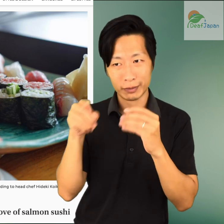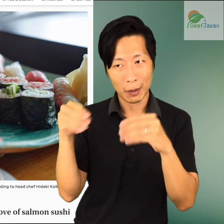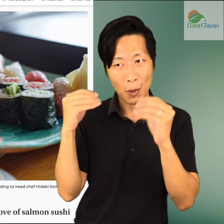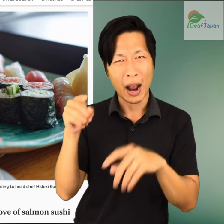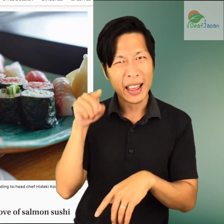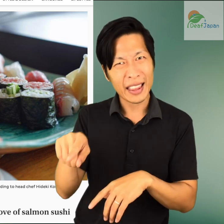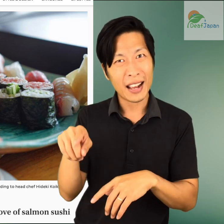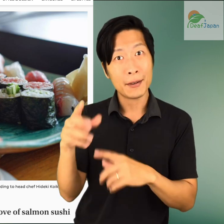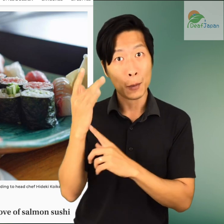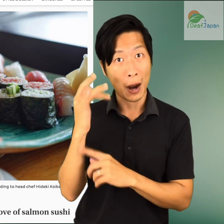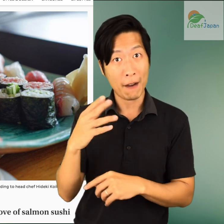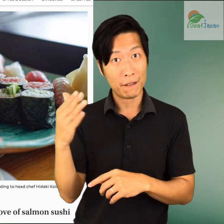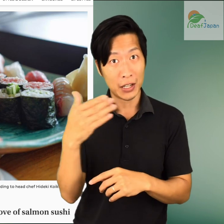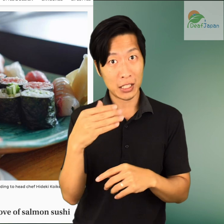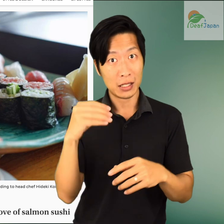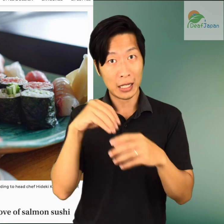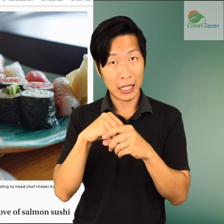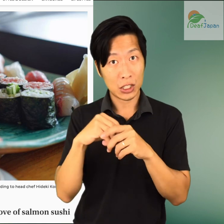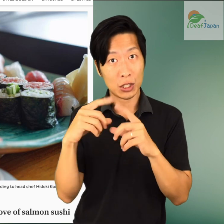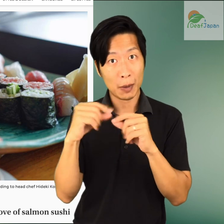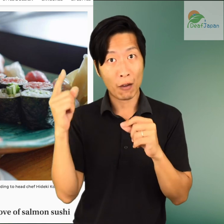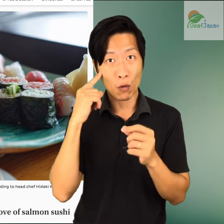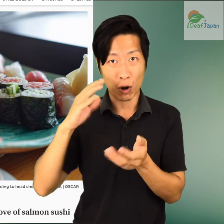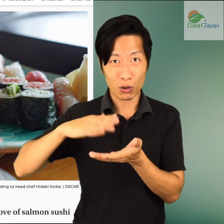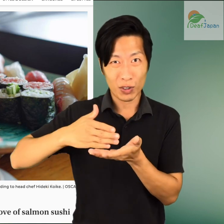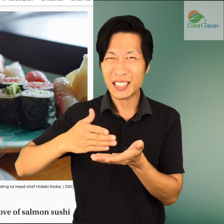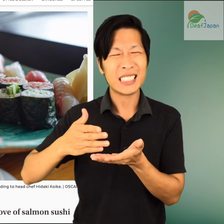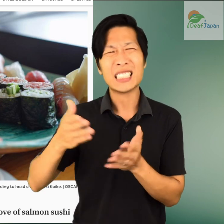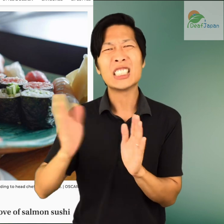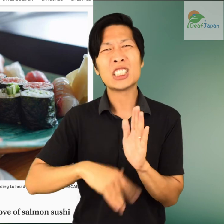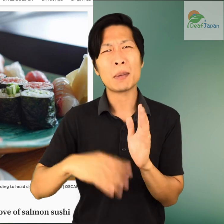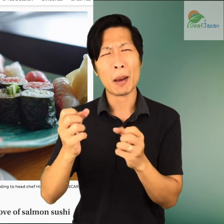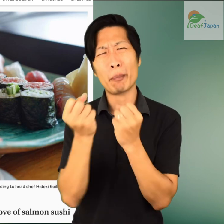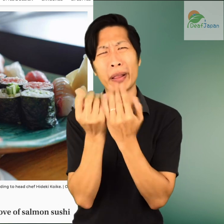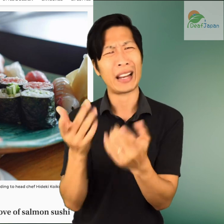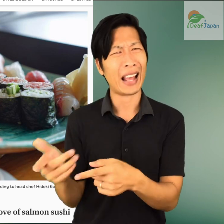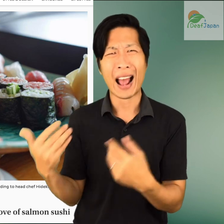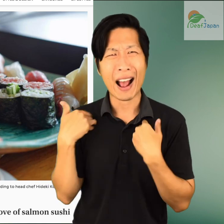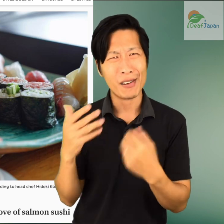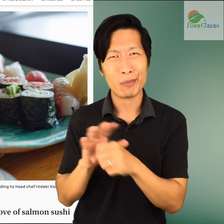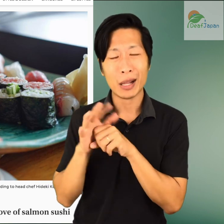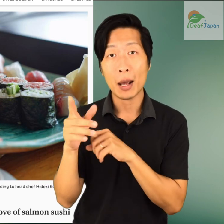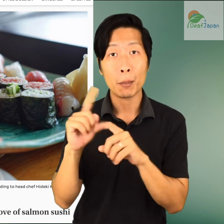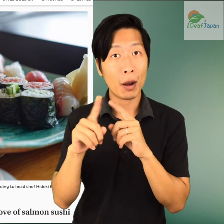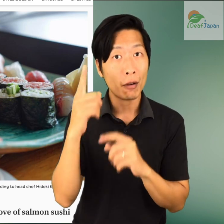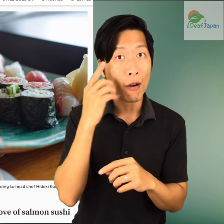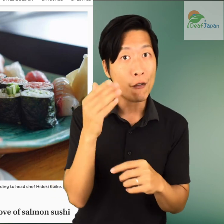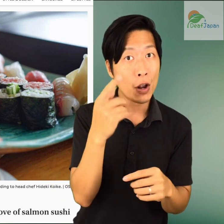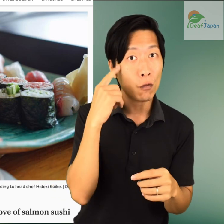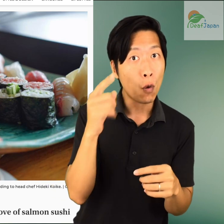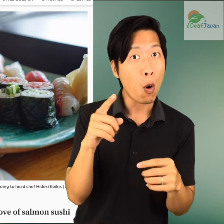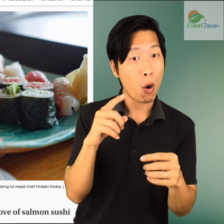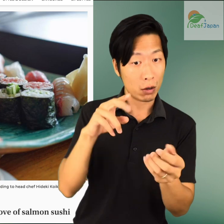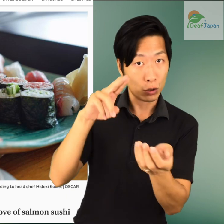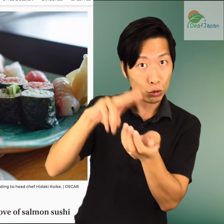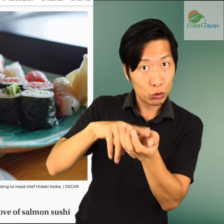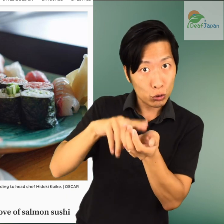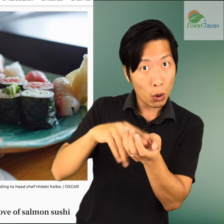says. Fish in Japan aimed for the grilled market was cheap and plentiful, but fish meant for